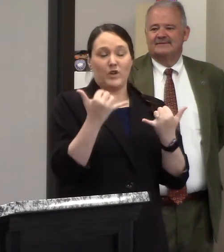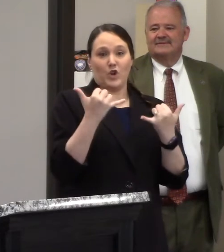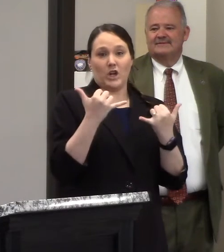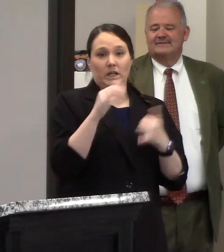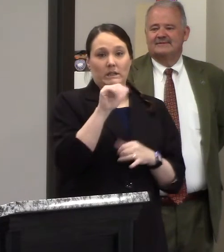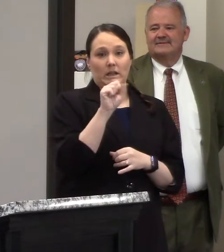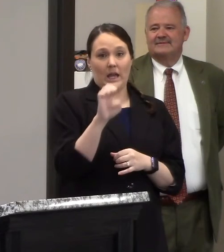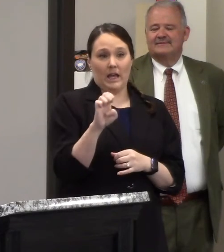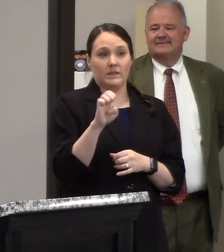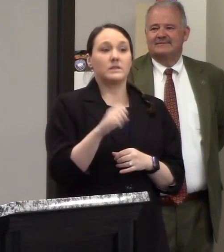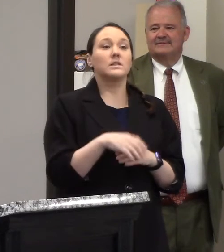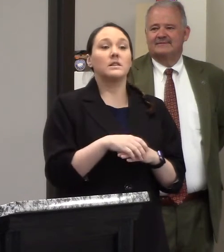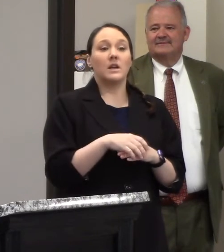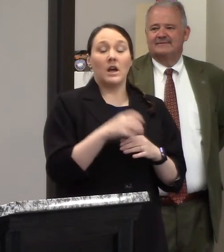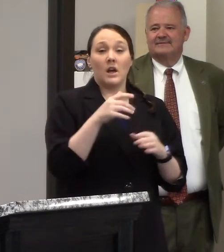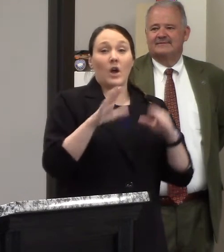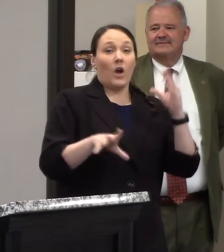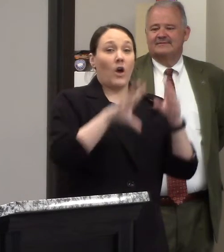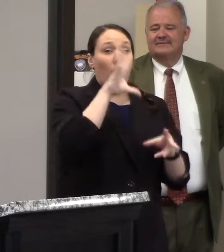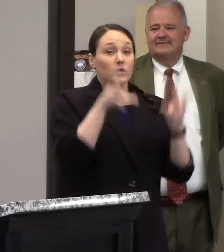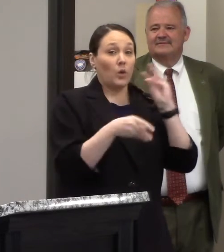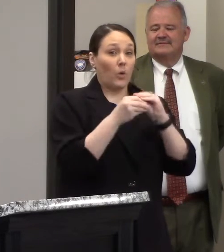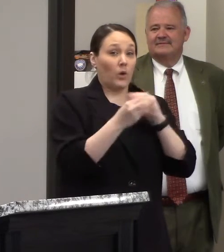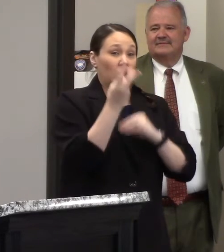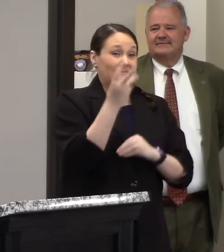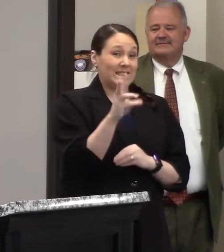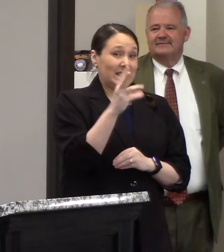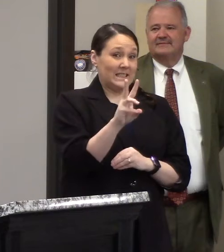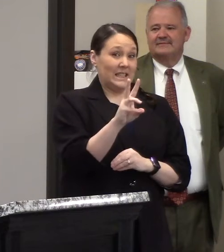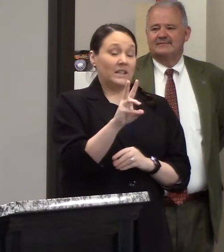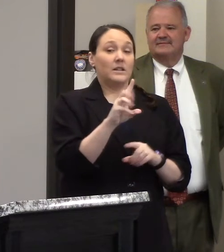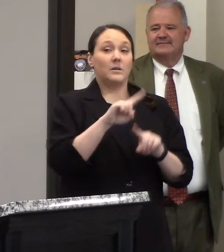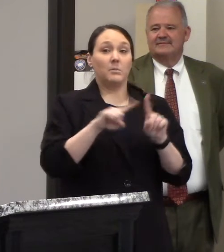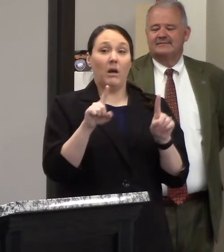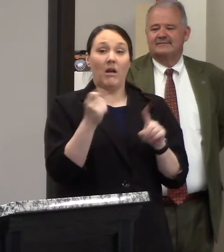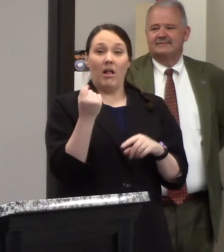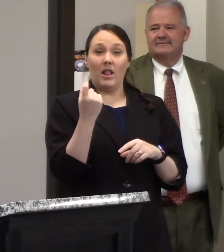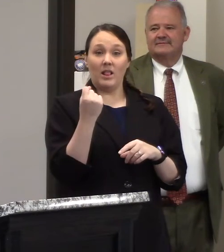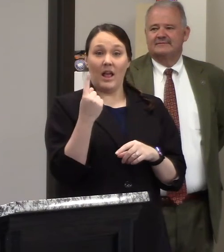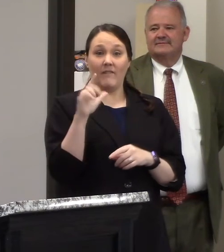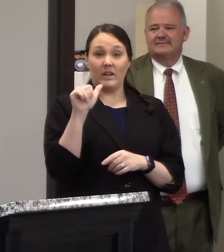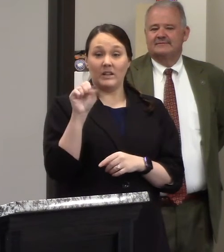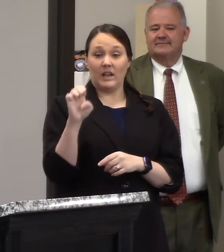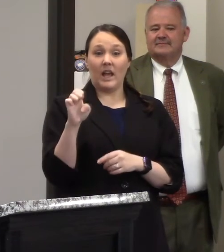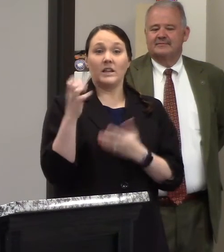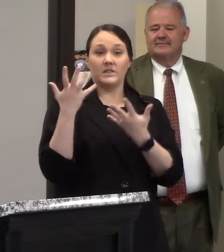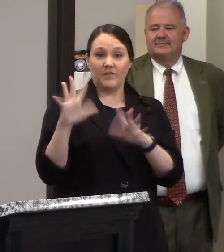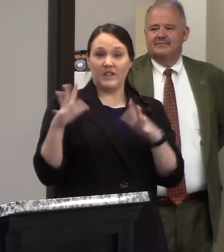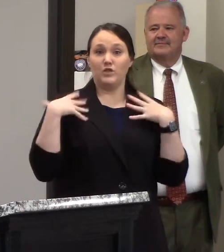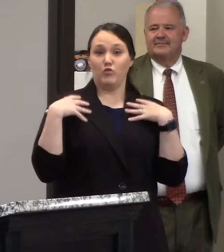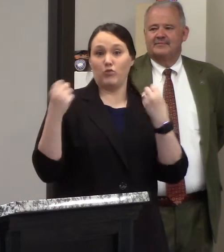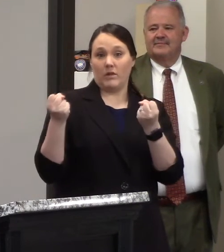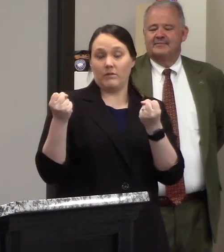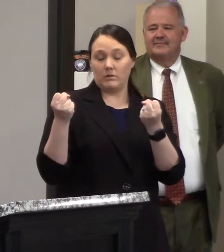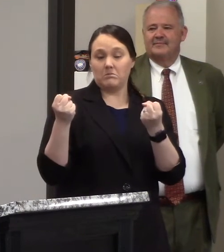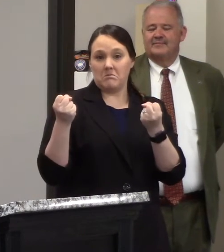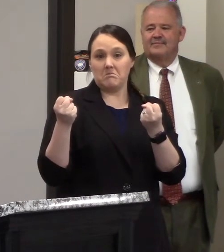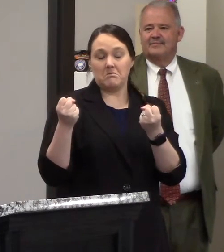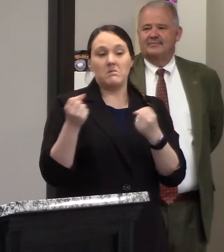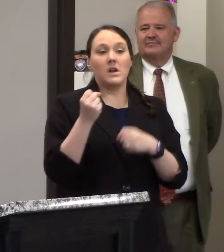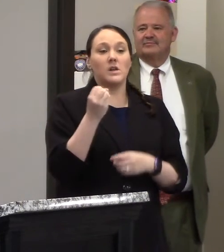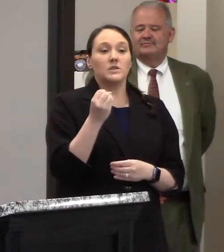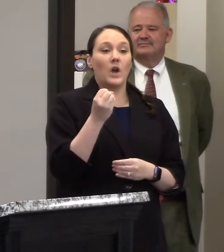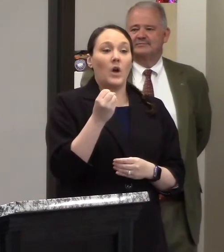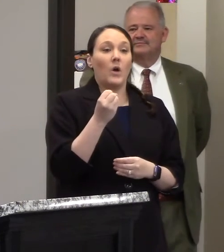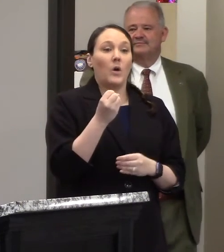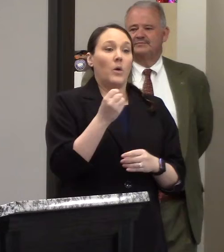had a total of 16 of those 16 11 have officially been determined as recovered and so